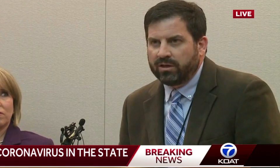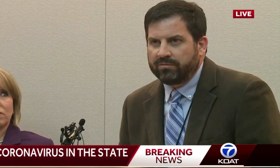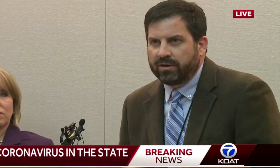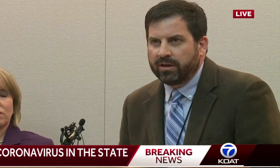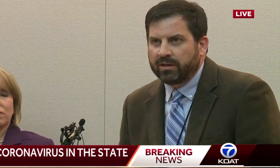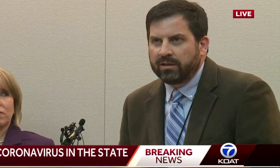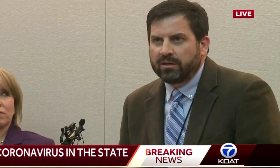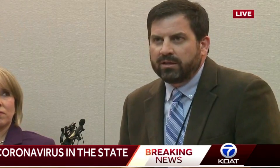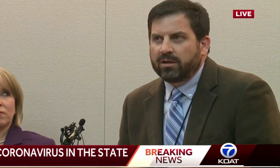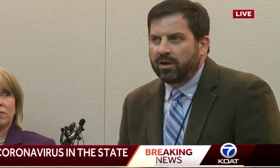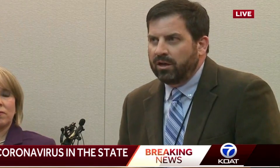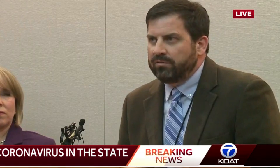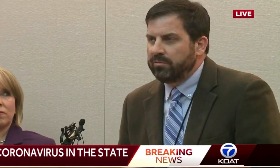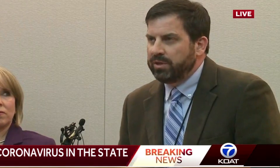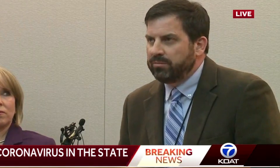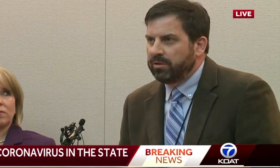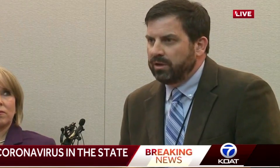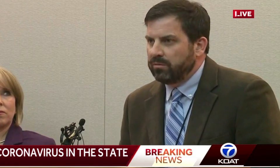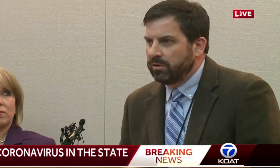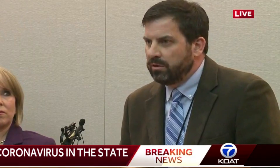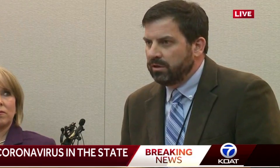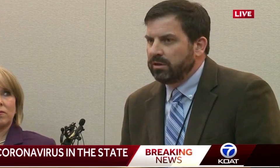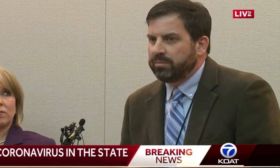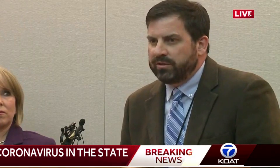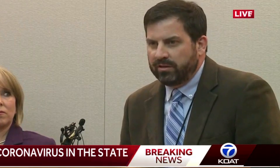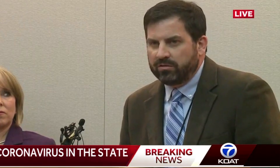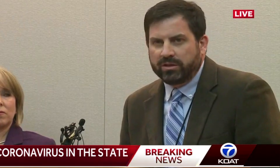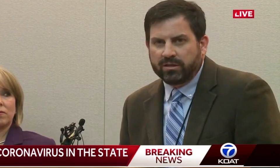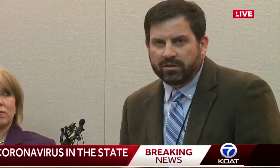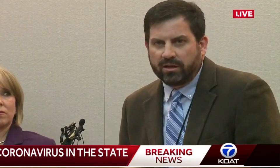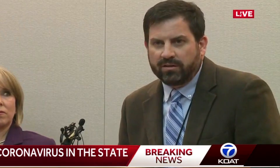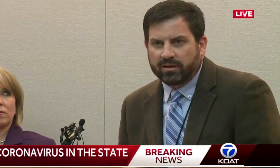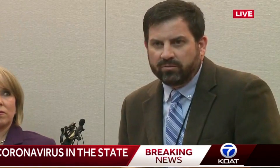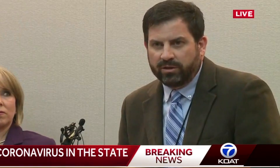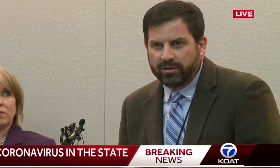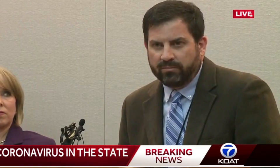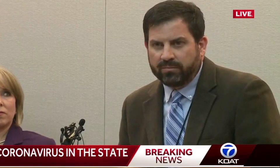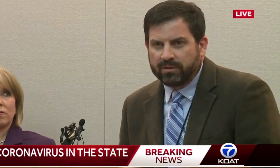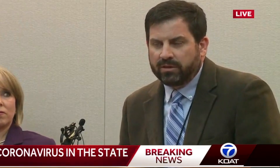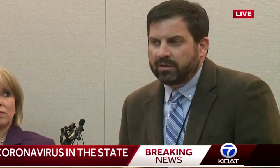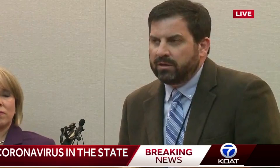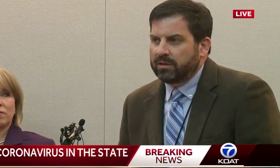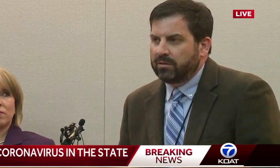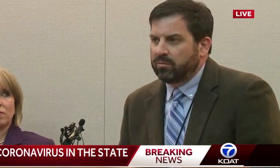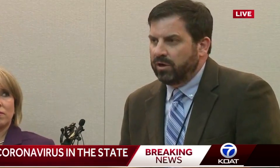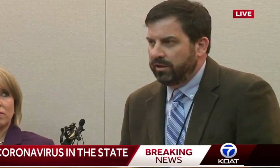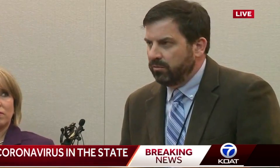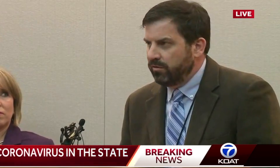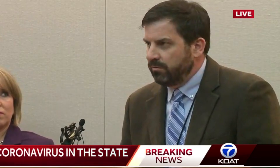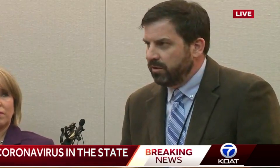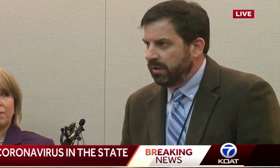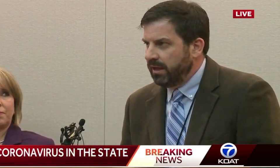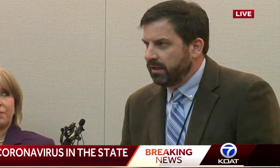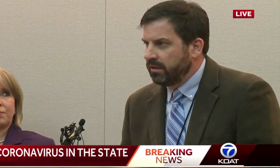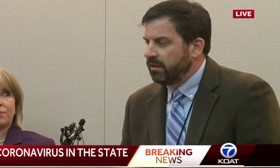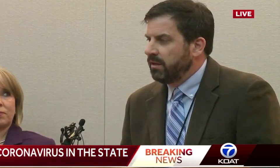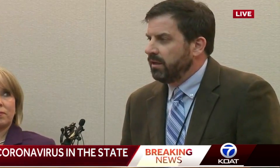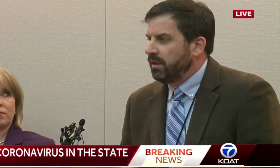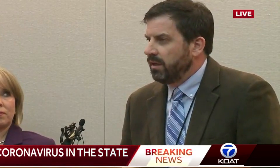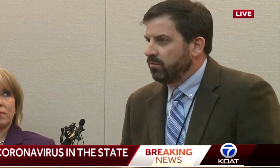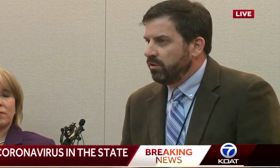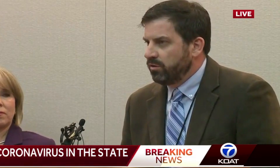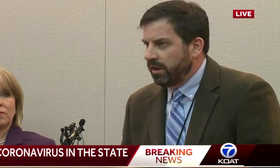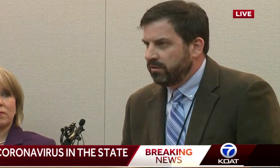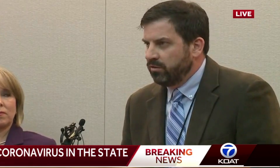church to identify all of the people that were potentially in contact with them while they were symptomatic,